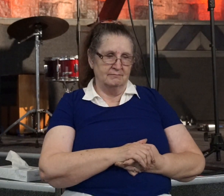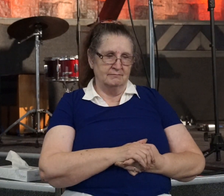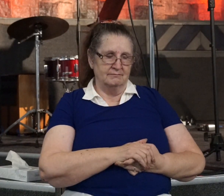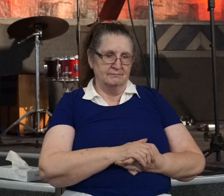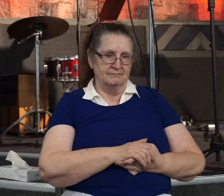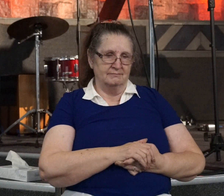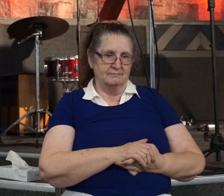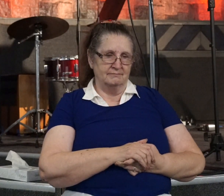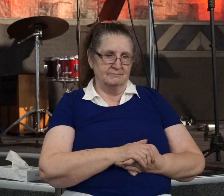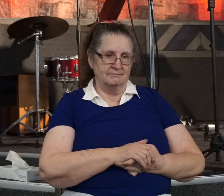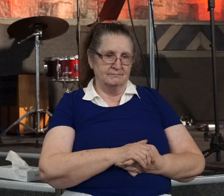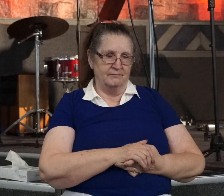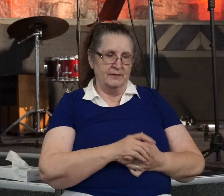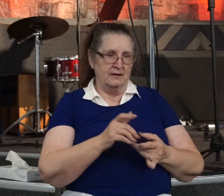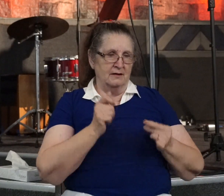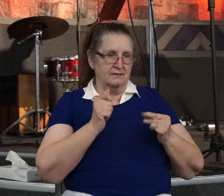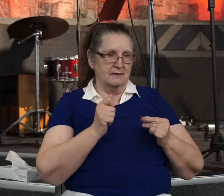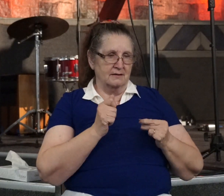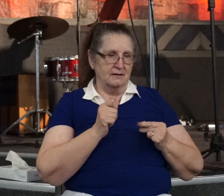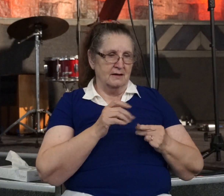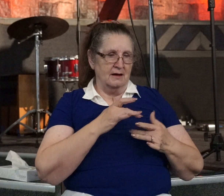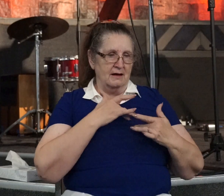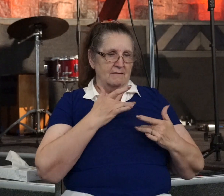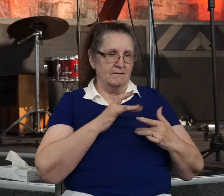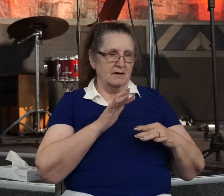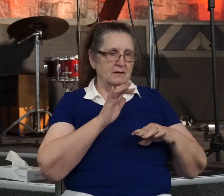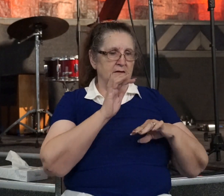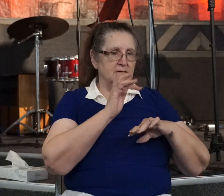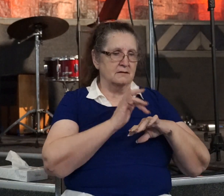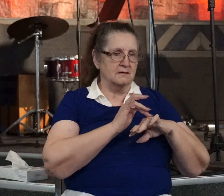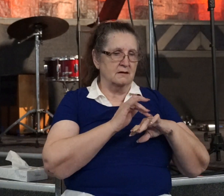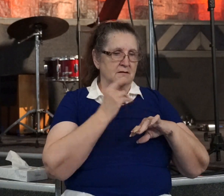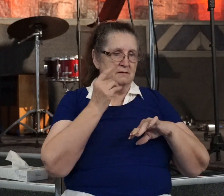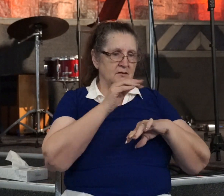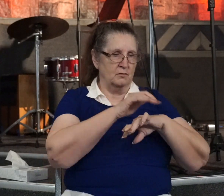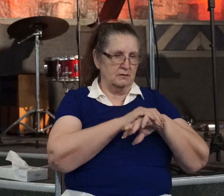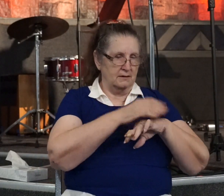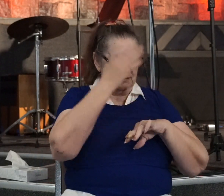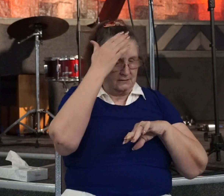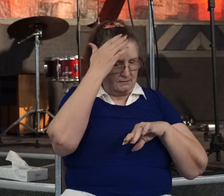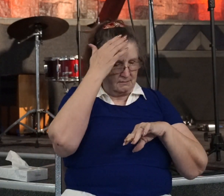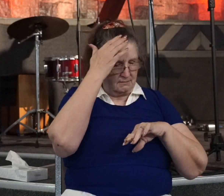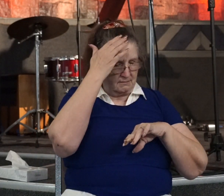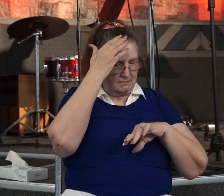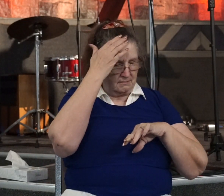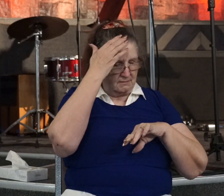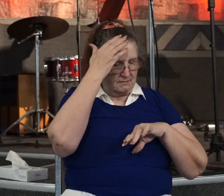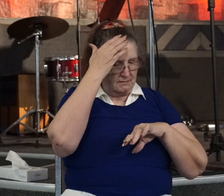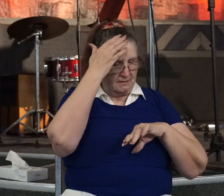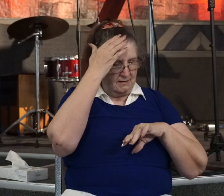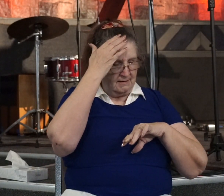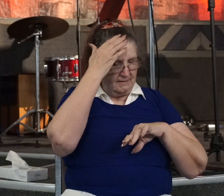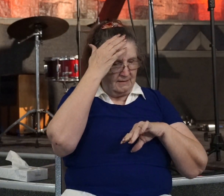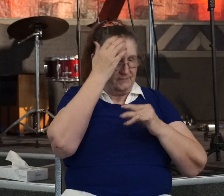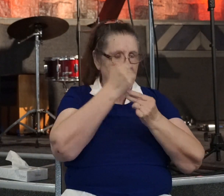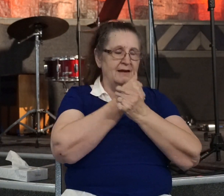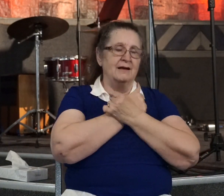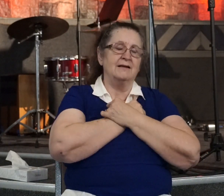And suddenly he felt the touch of someone upon him. And I love the words of